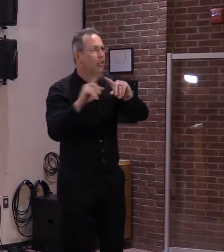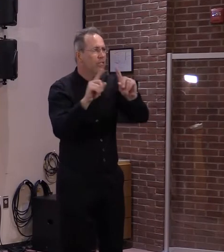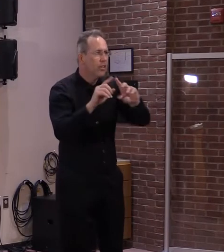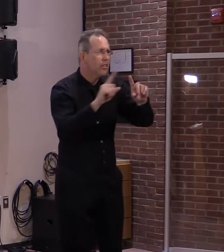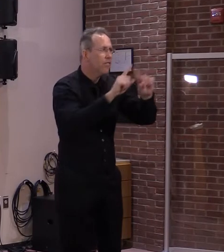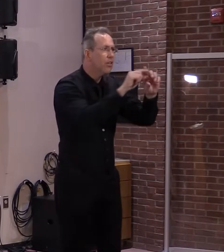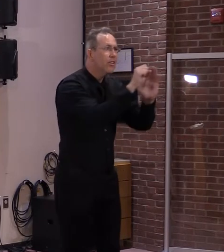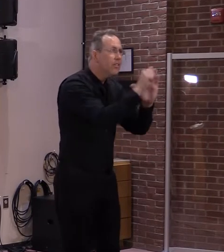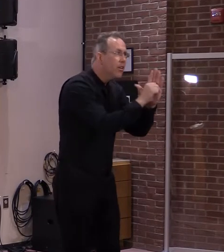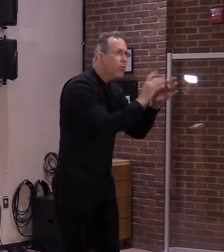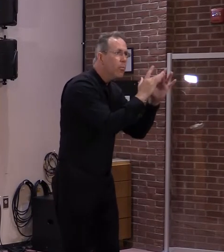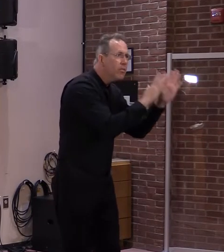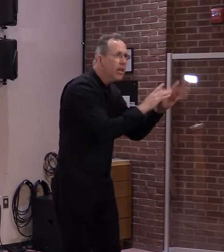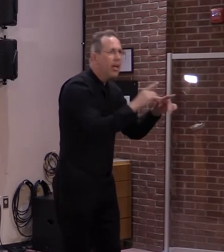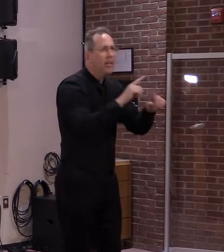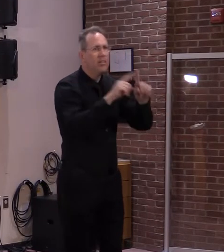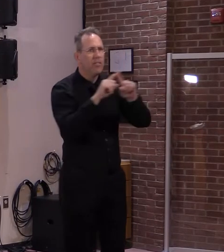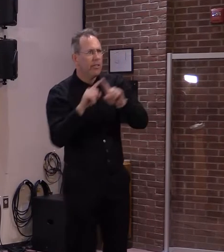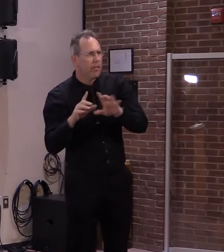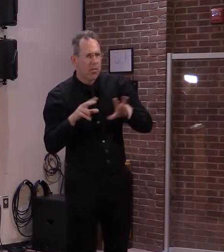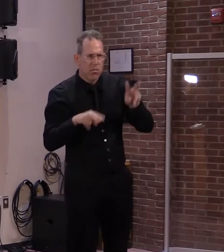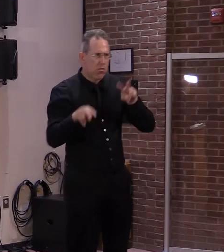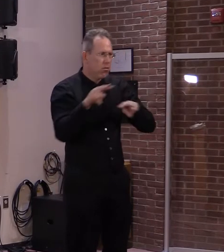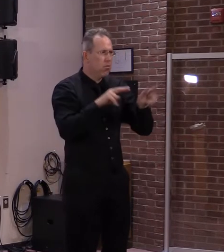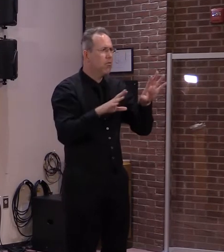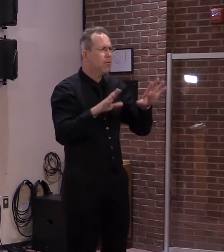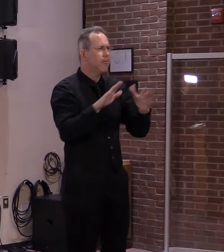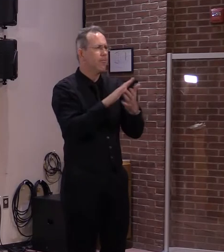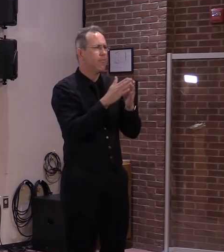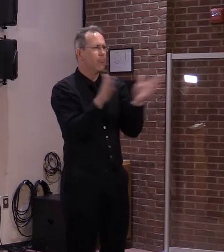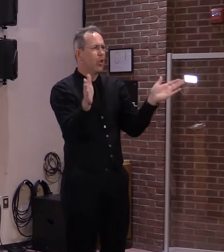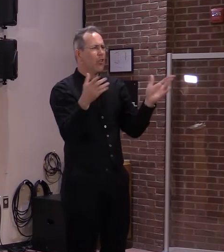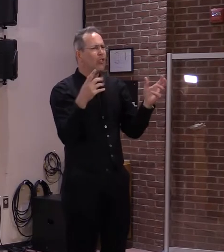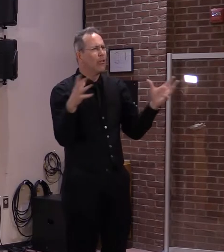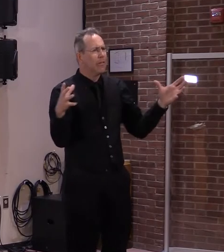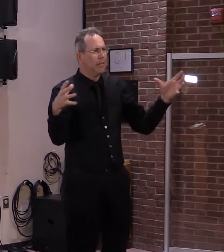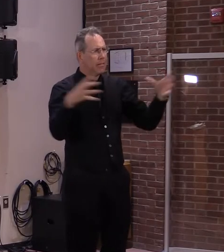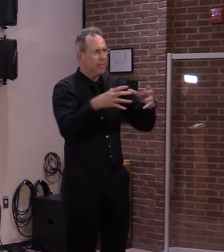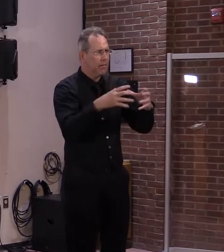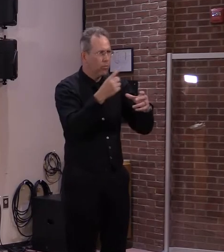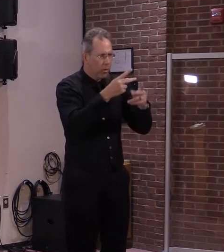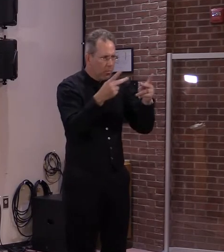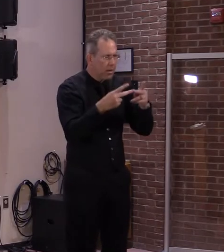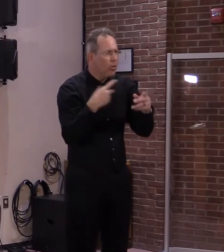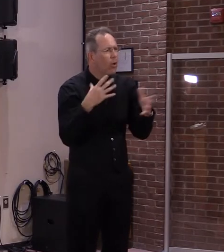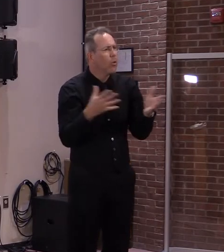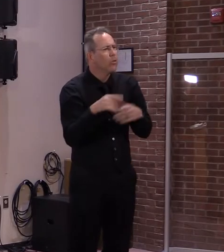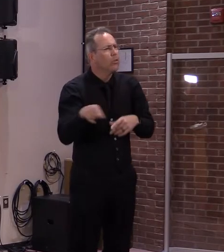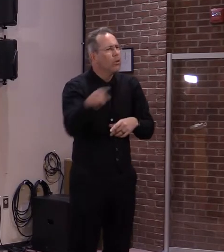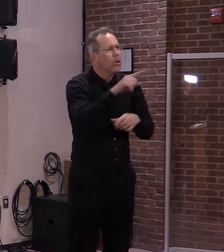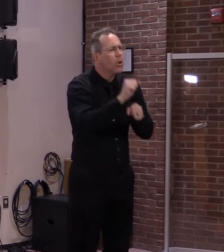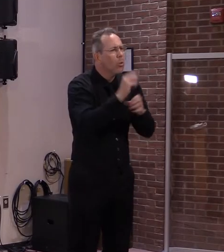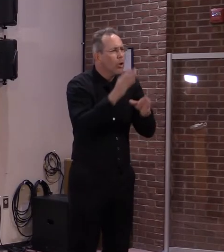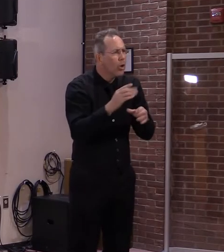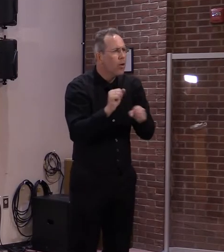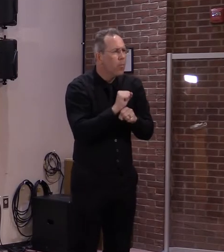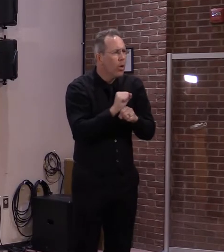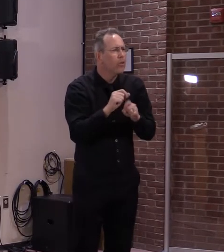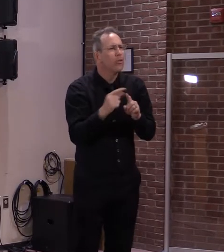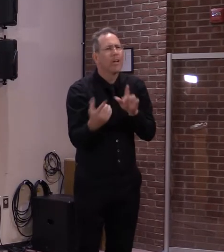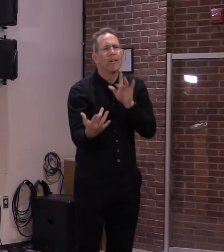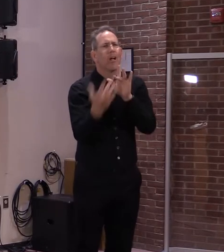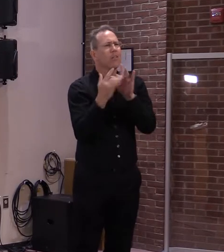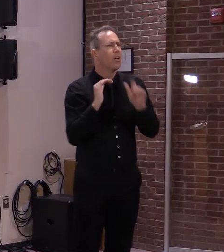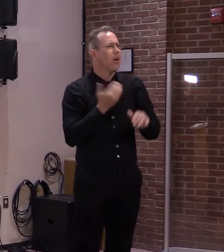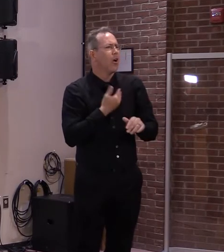But we would encourage employers who are looking for work to engage with our work workers, to